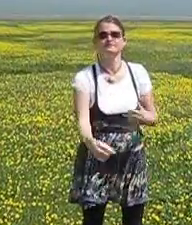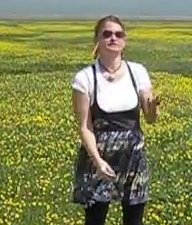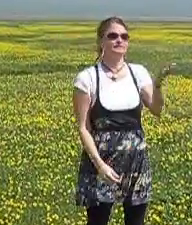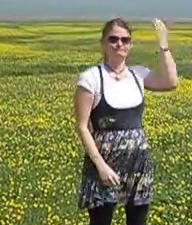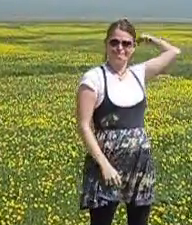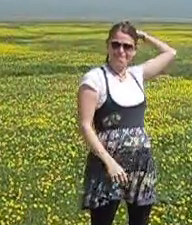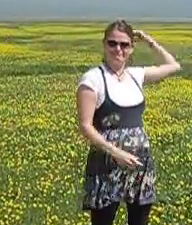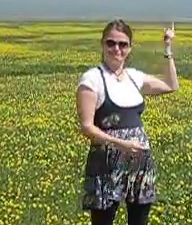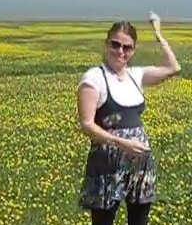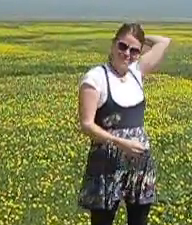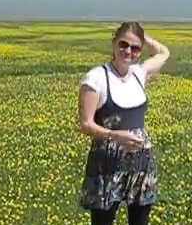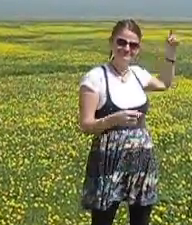I'm going